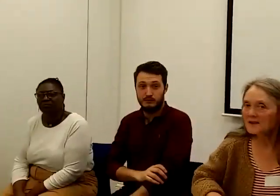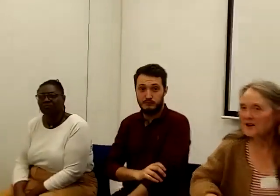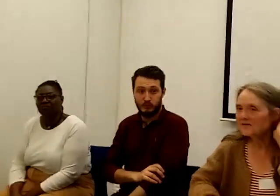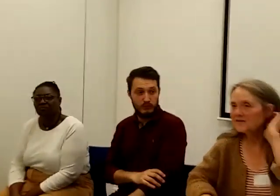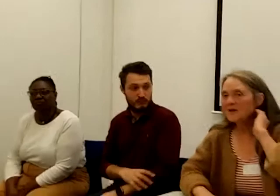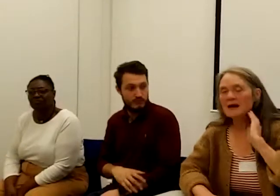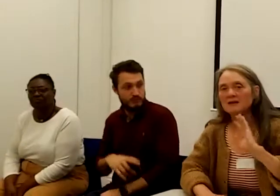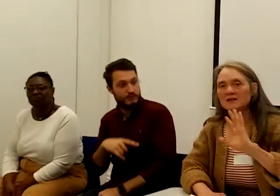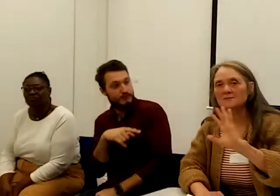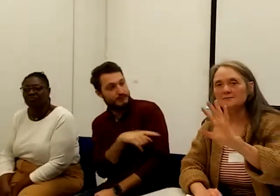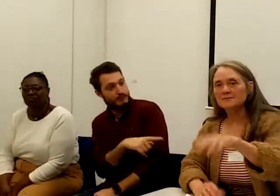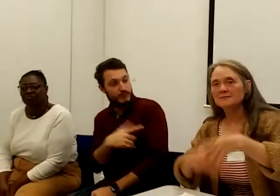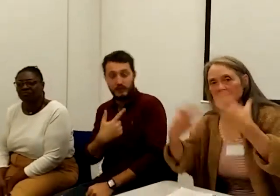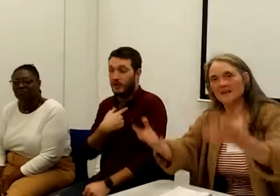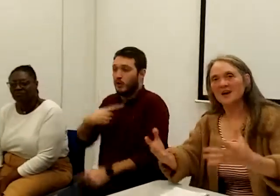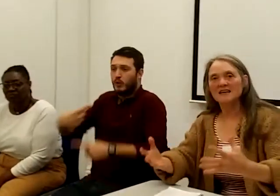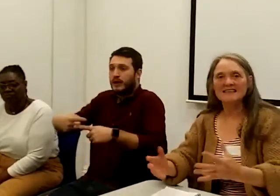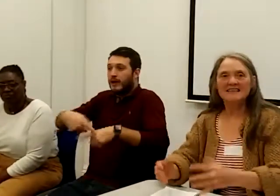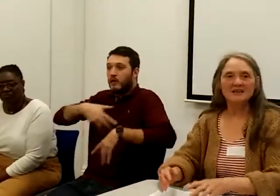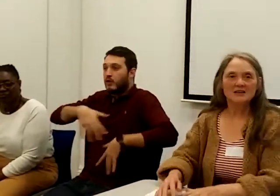Can I throw out an idea?